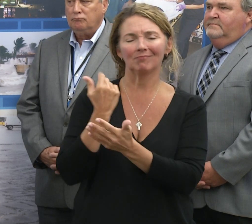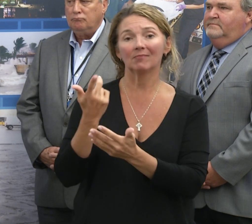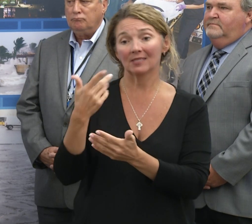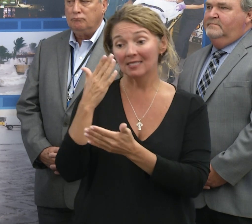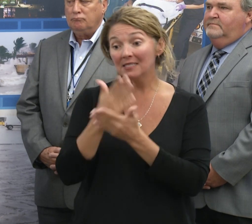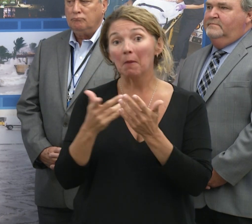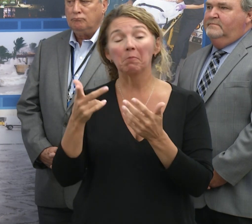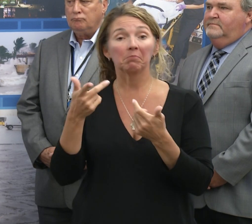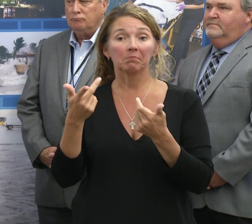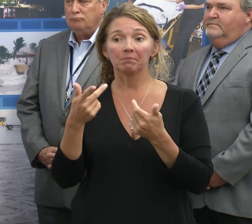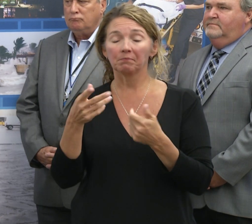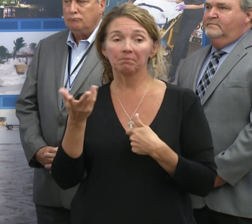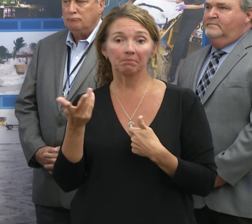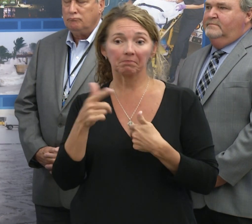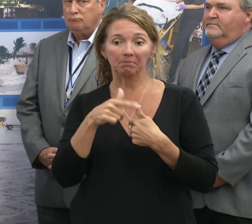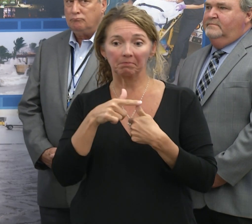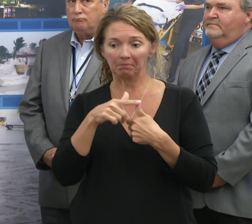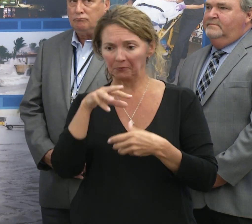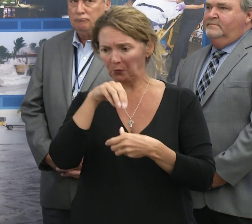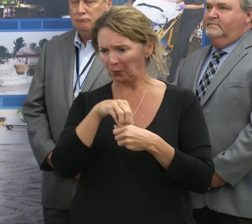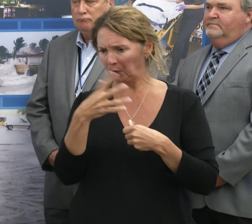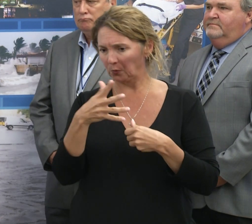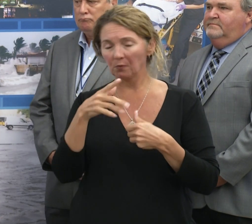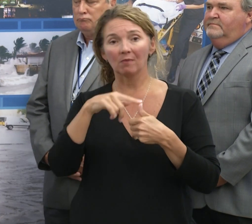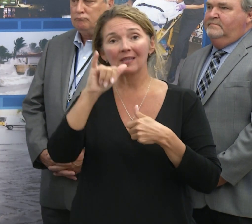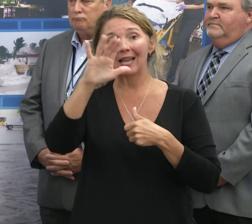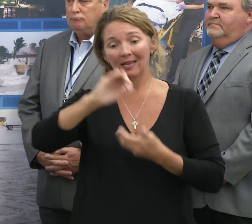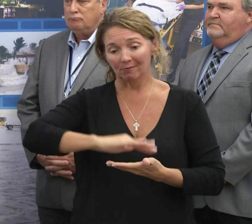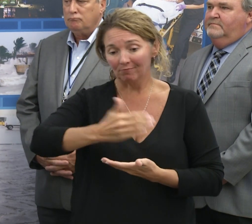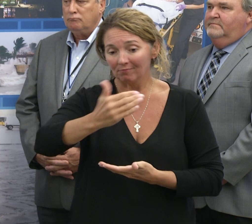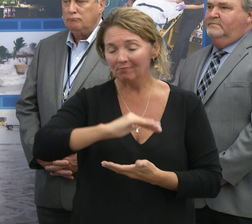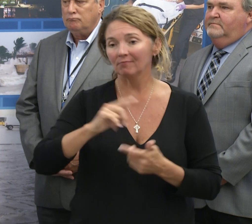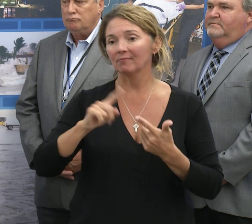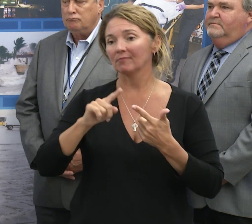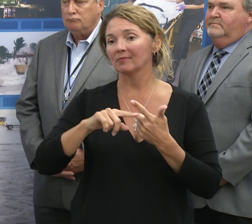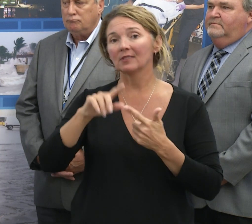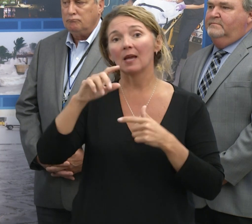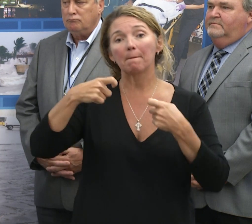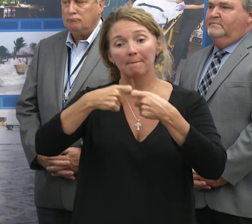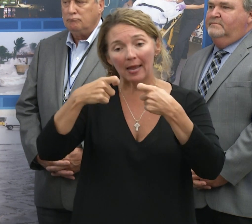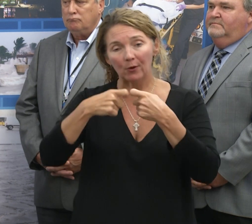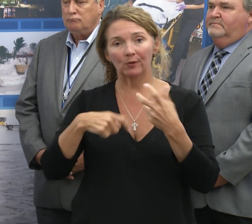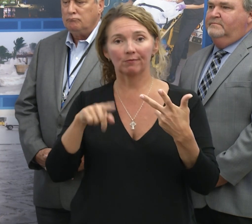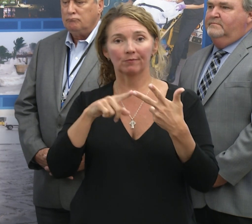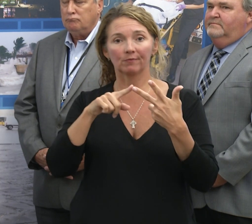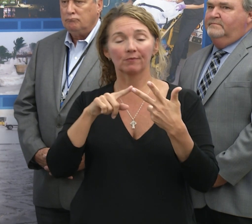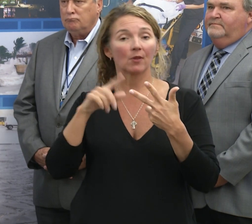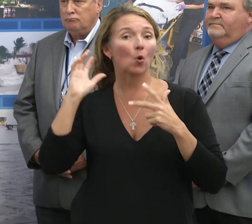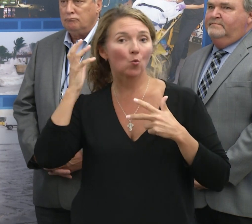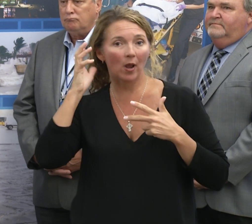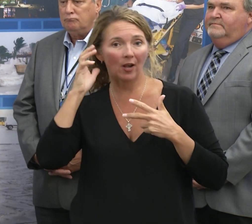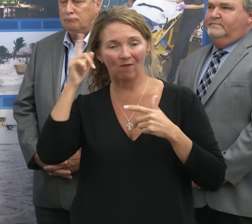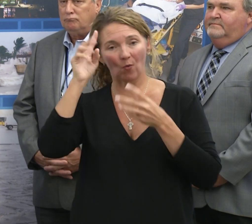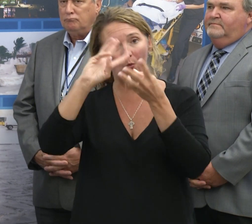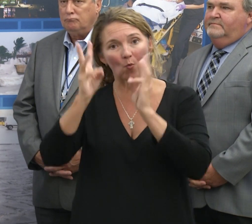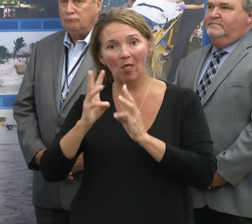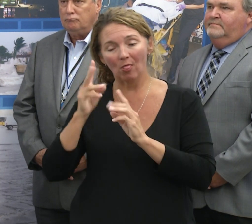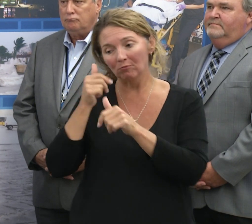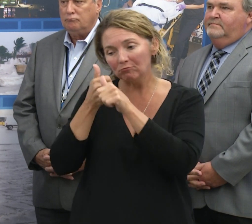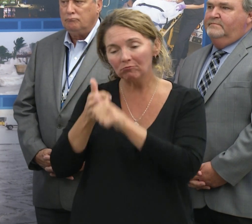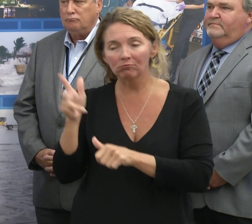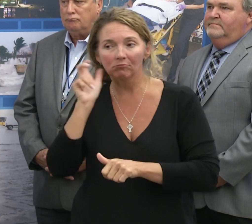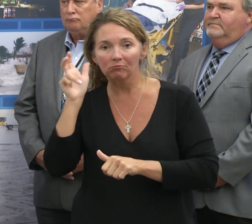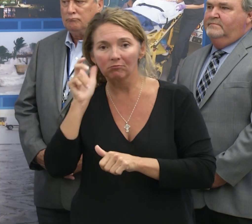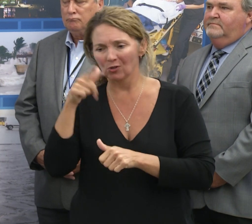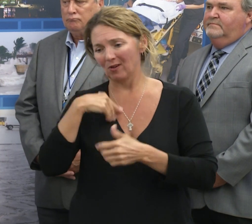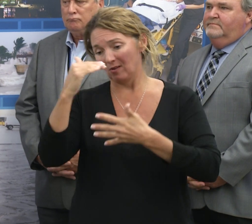Some of the items included are, uh, ice chests, batteries, weather radios, uh, and you can get